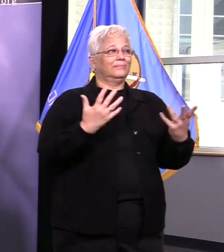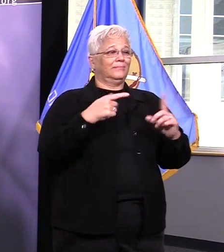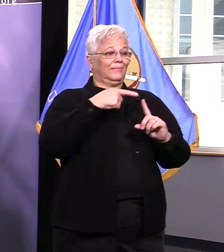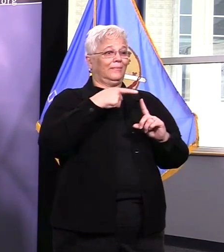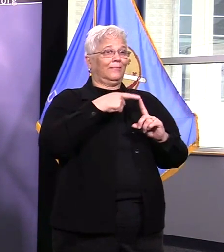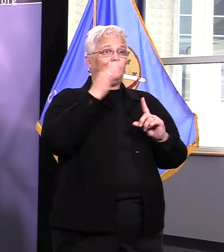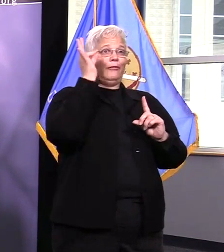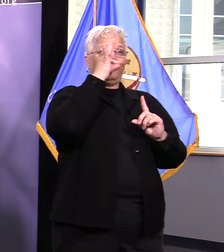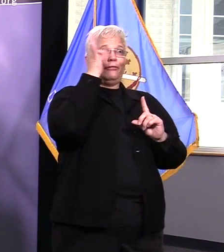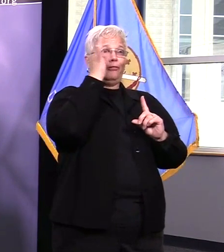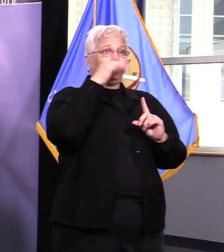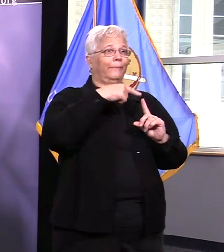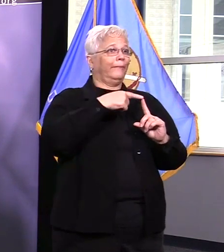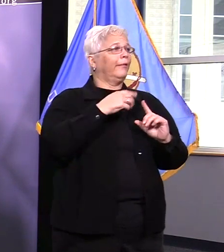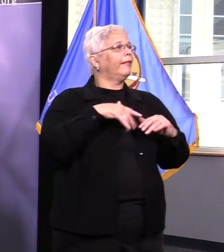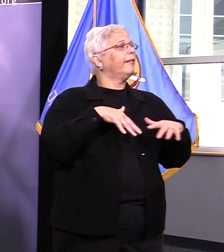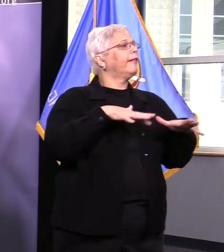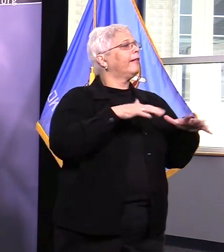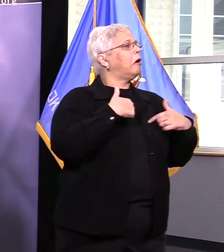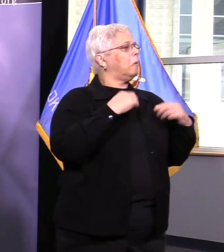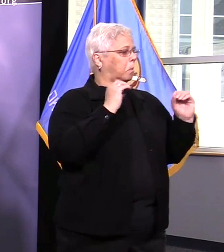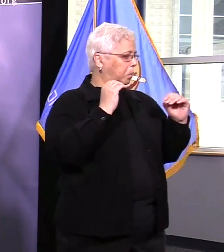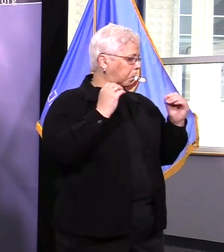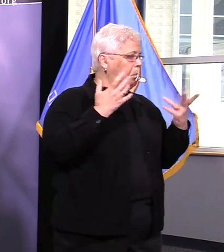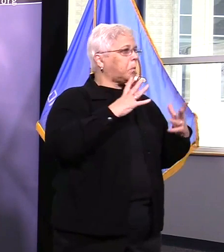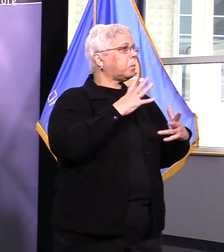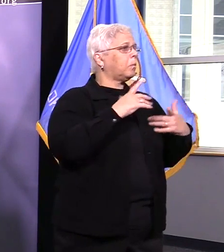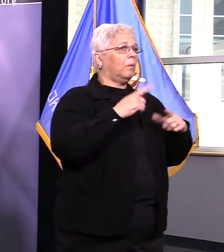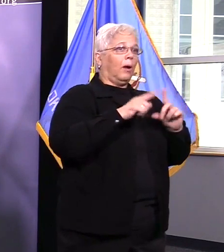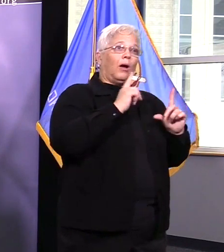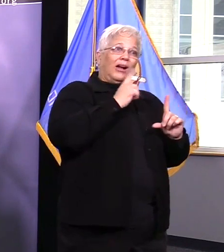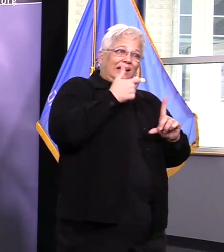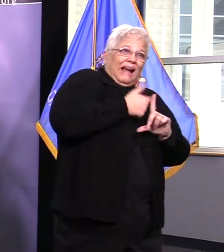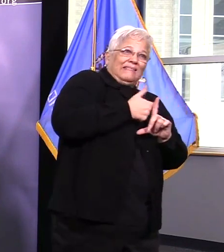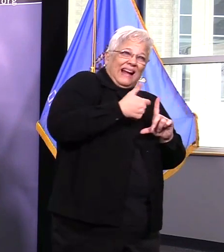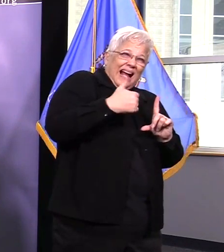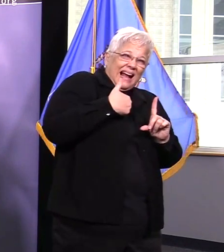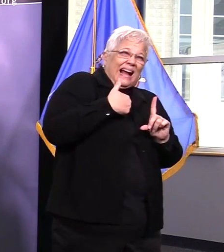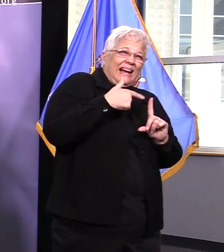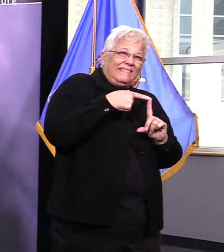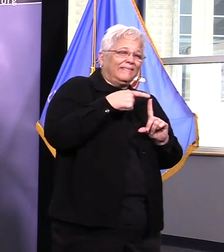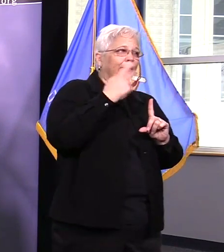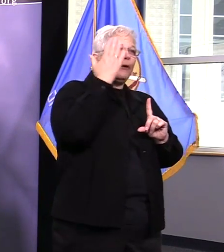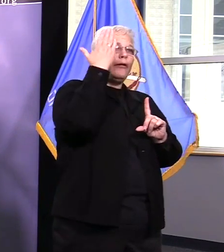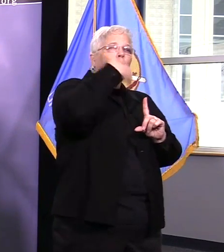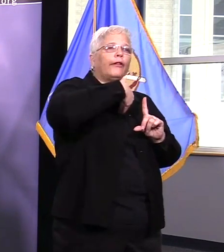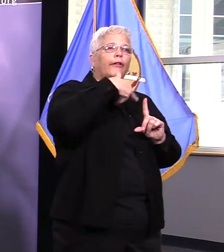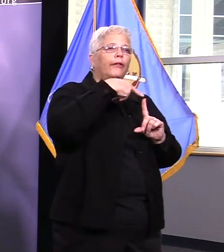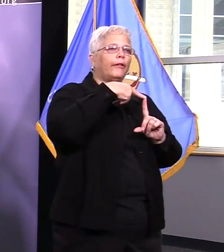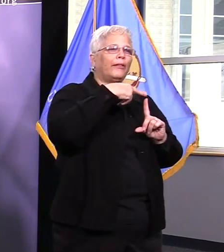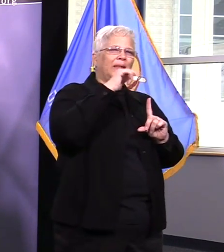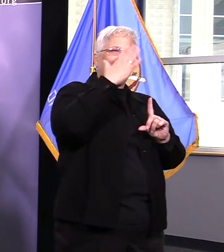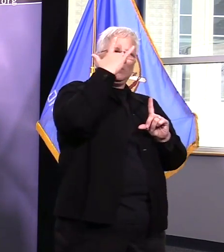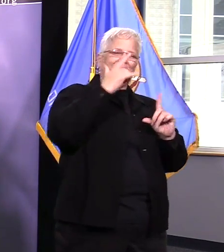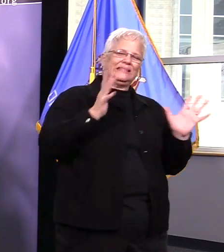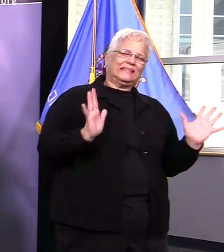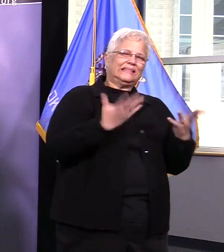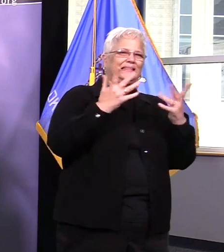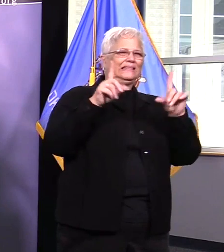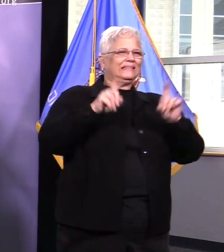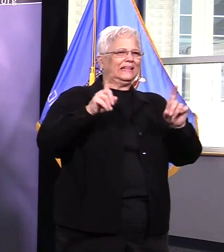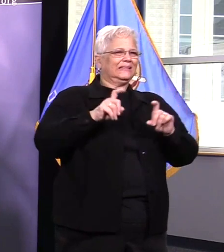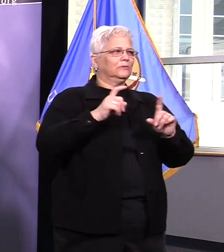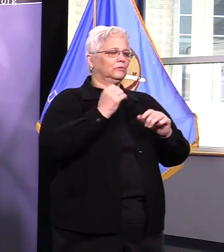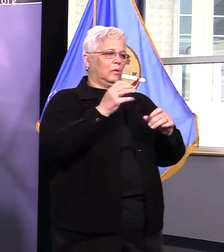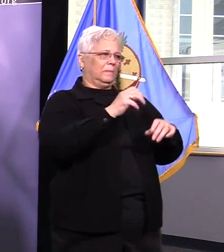practice social distancing and follow the shelter-in-place order that has been put out there but also say that for the